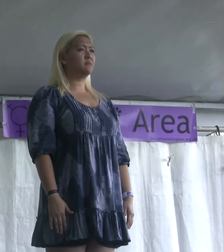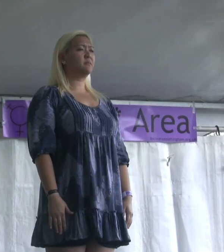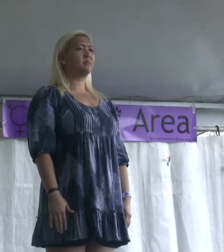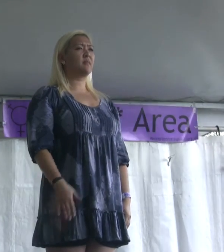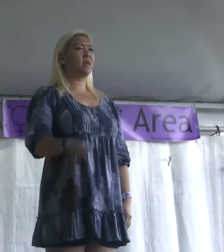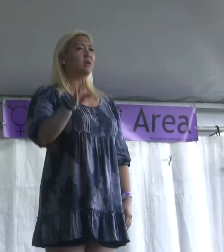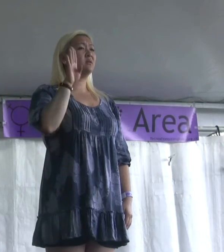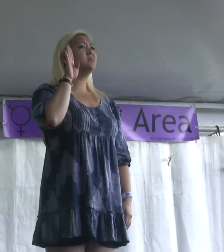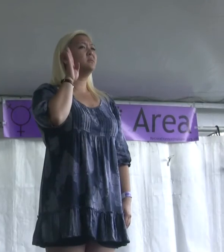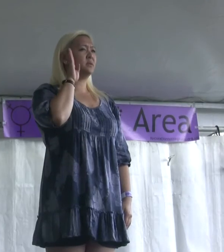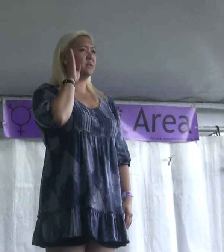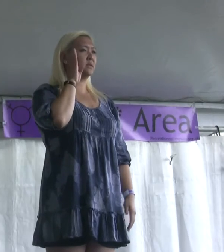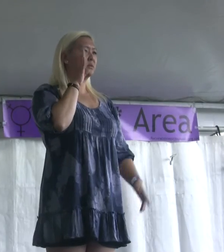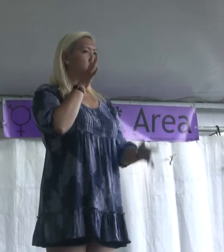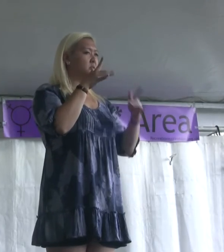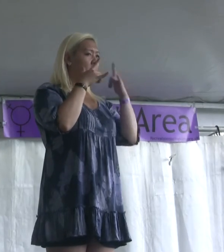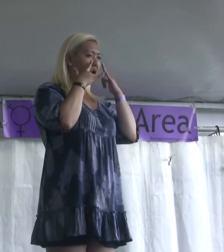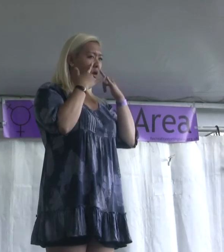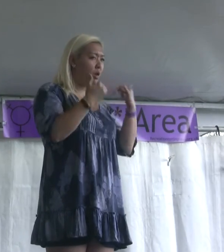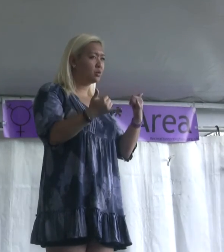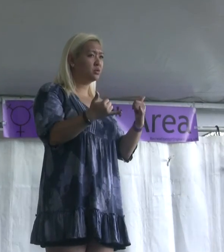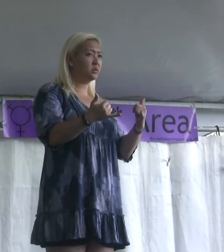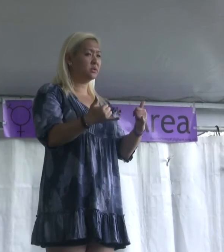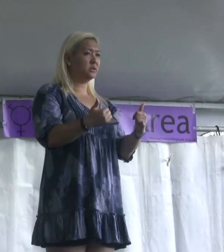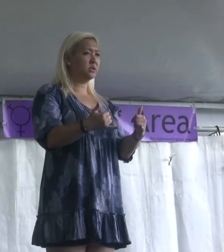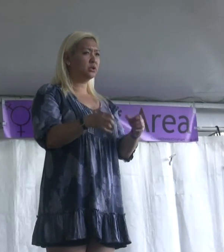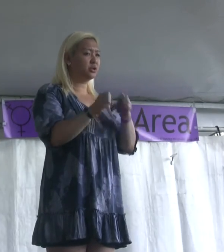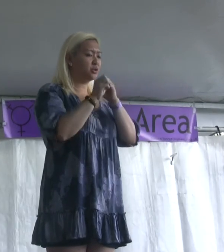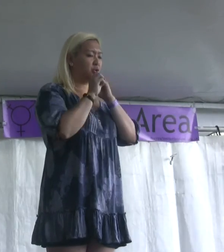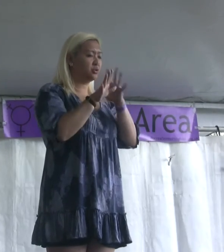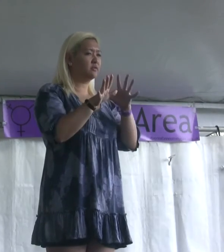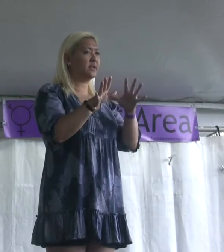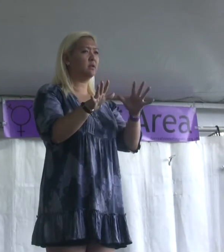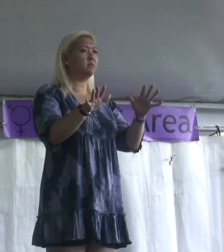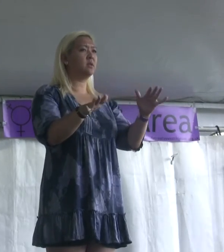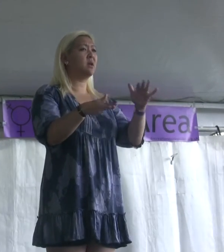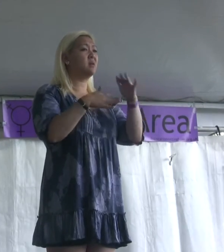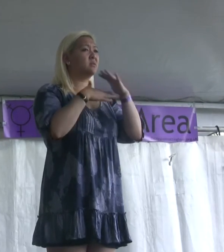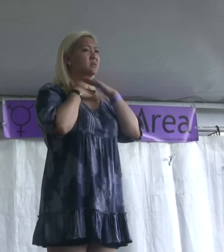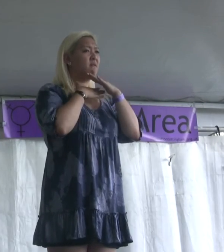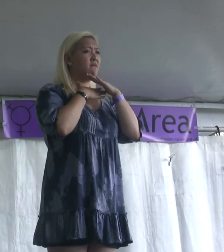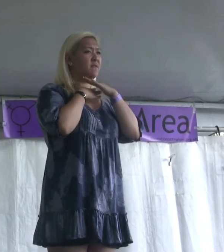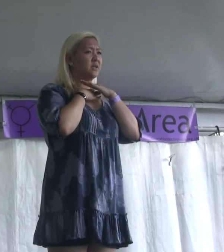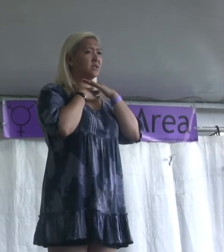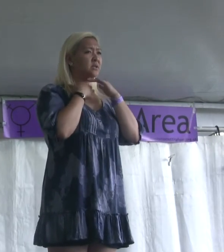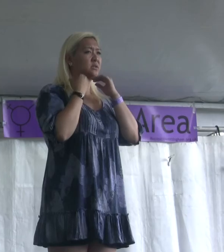closer to this room It's suffocating, suffocating